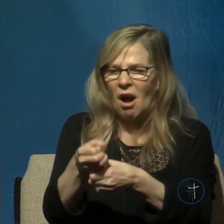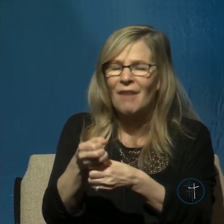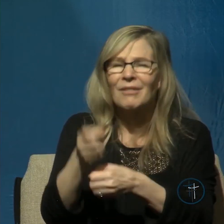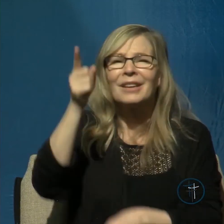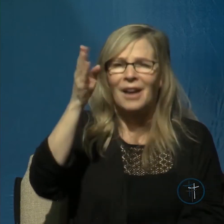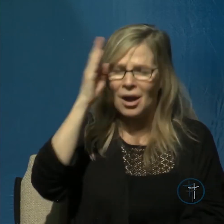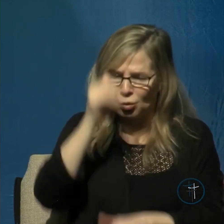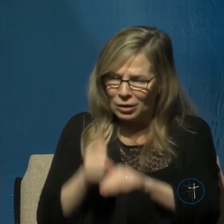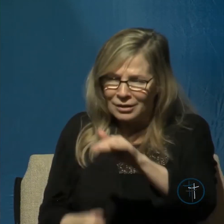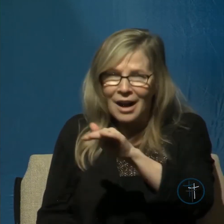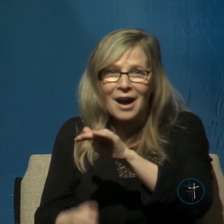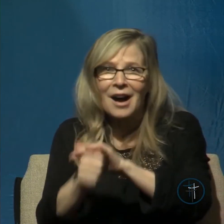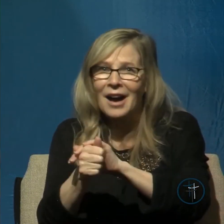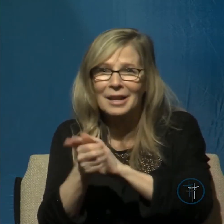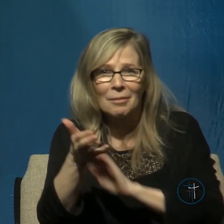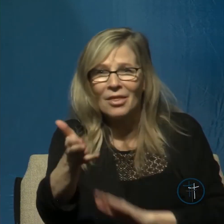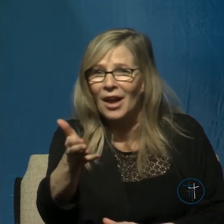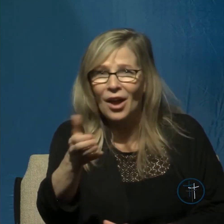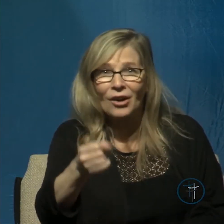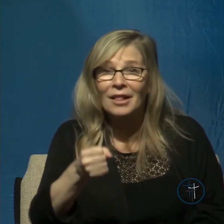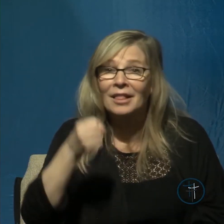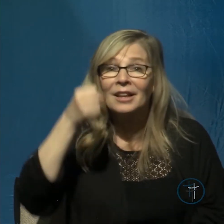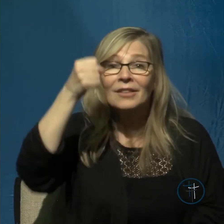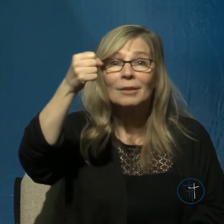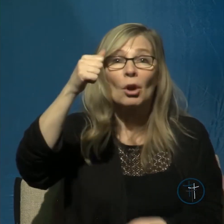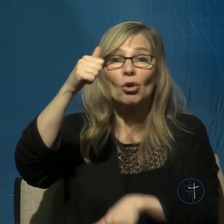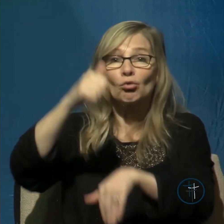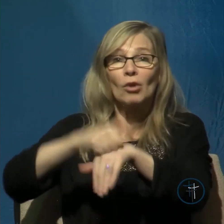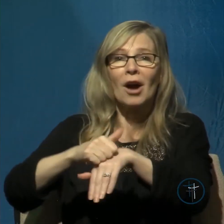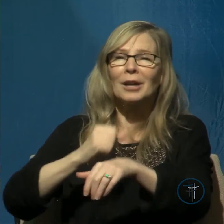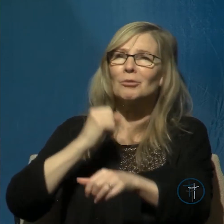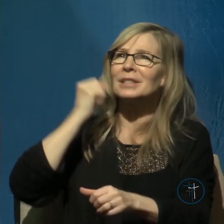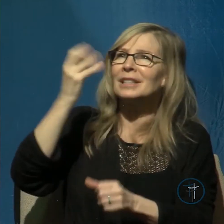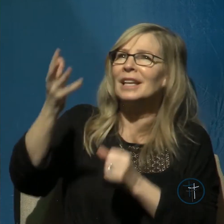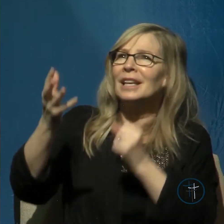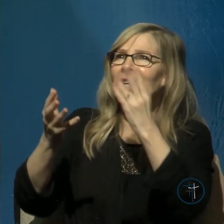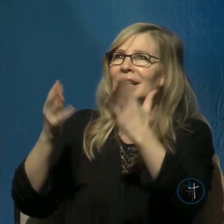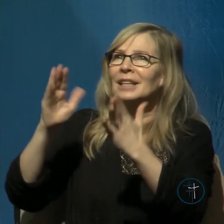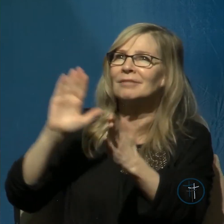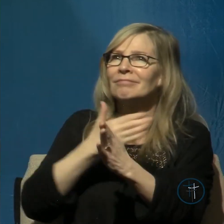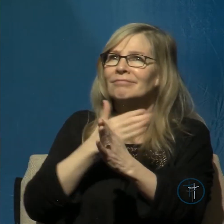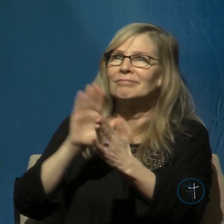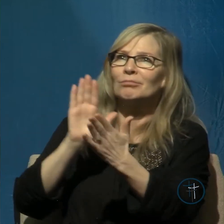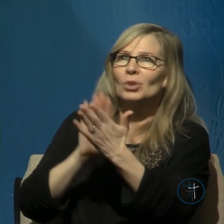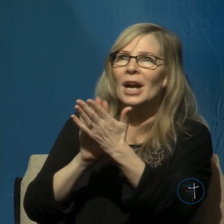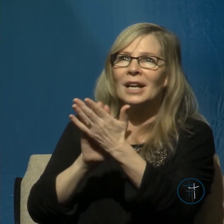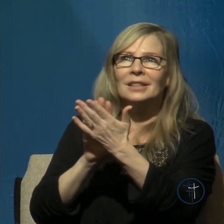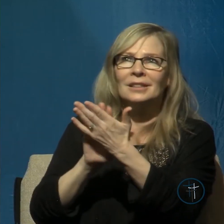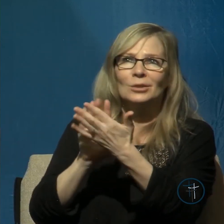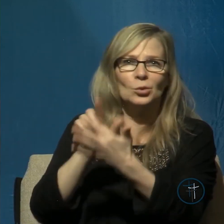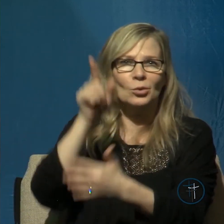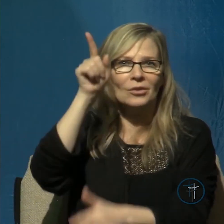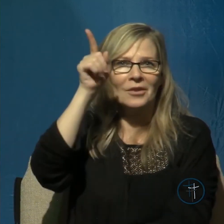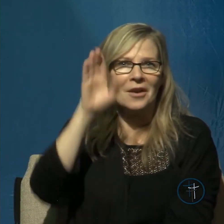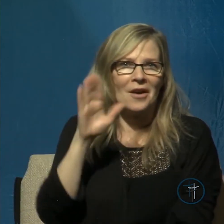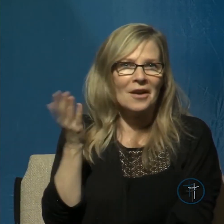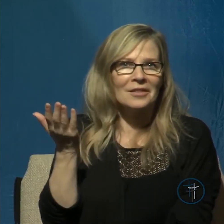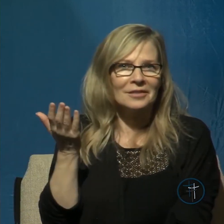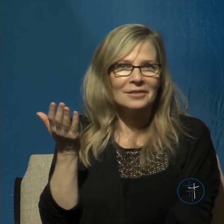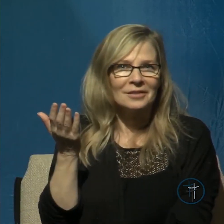lift him up on a rock and that he'll sing praises to the Lord in other words he's saying as a result of fellowshipping with the